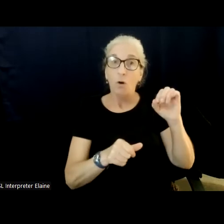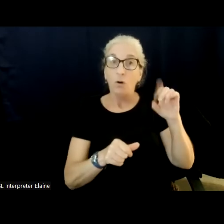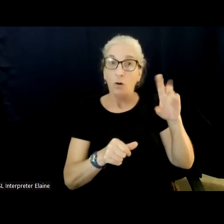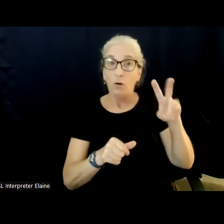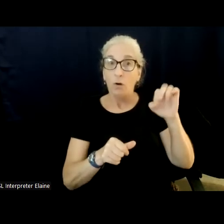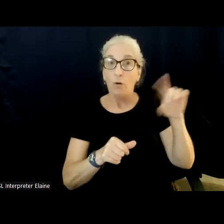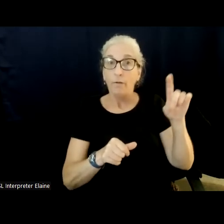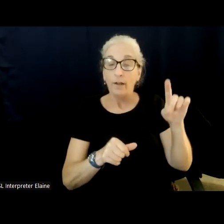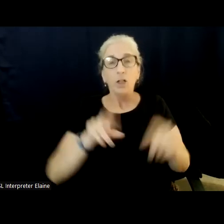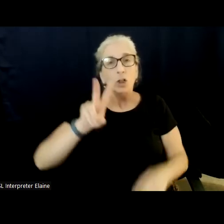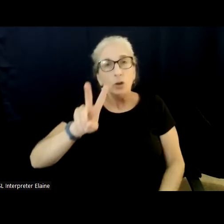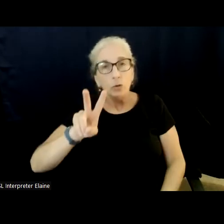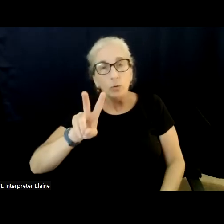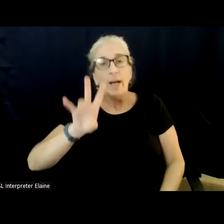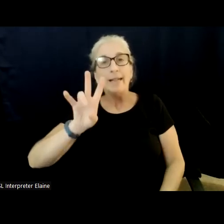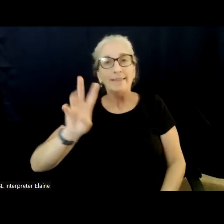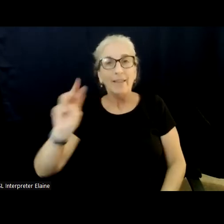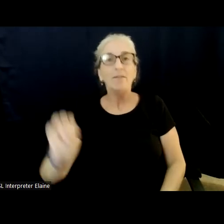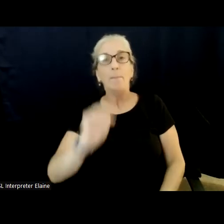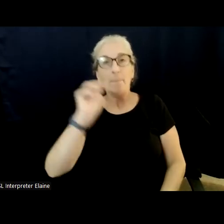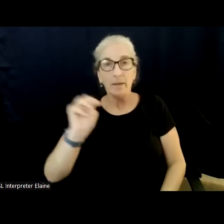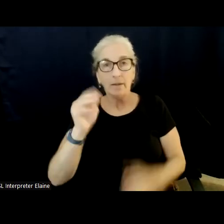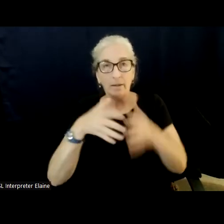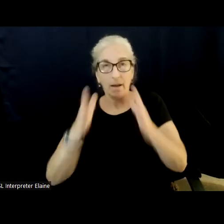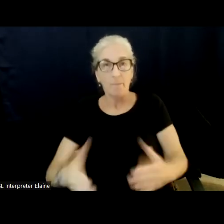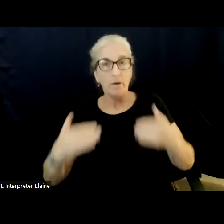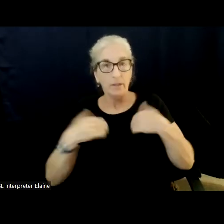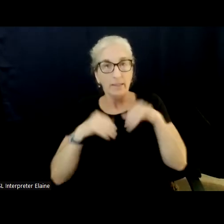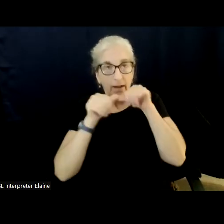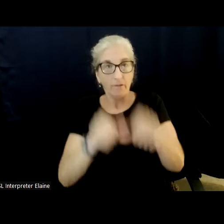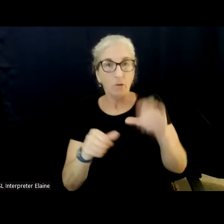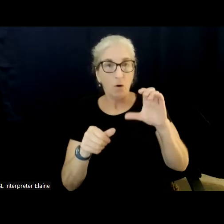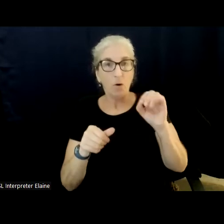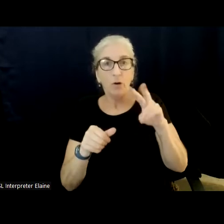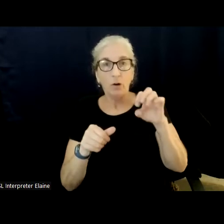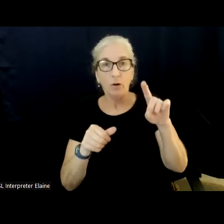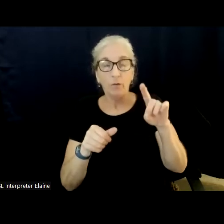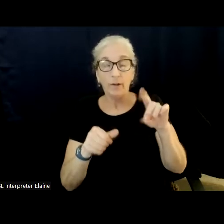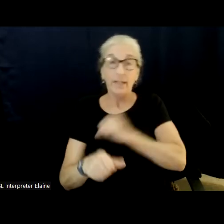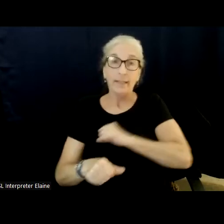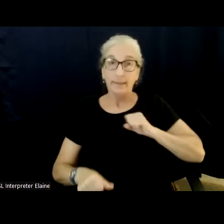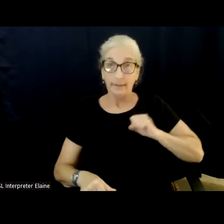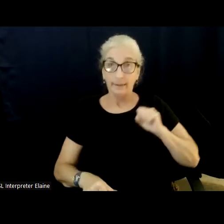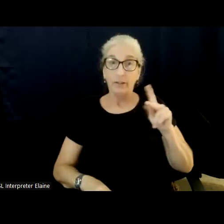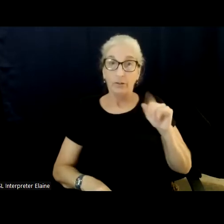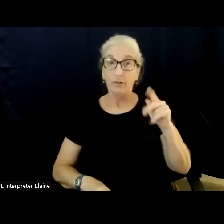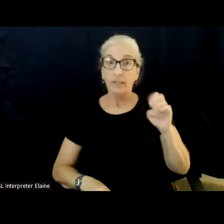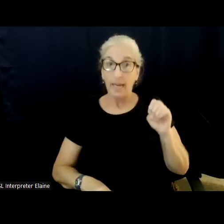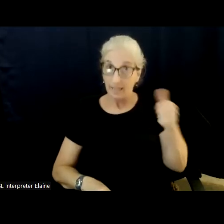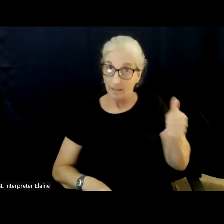Tim Kaine, who actually is affected by long COVID, has this also. This is just a quick snapshot of the work I'm doing, but